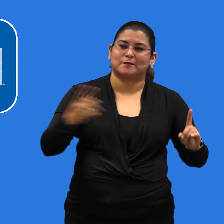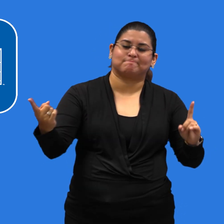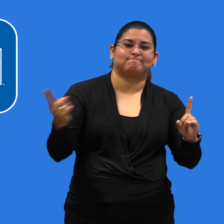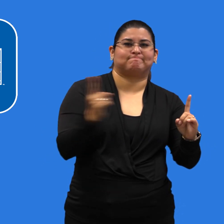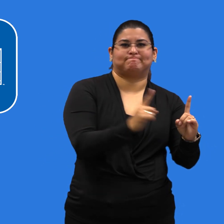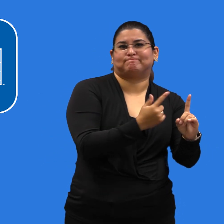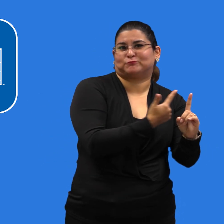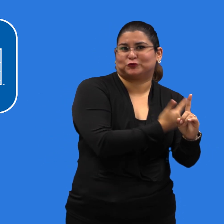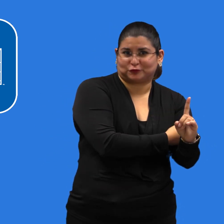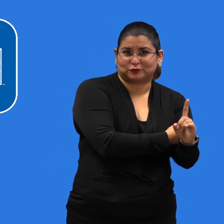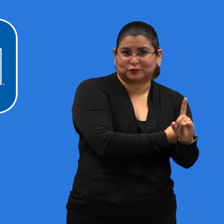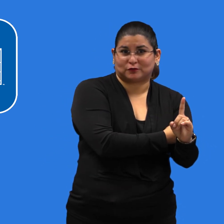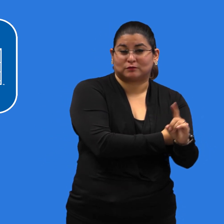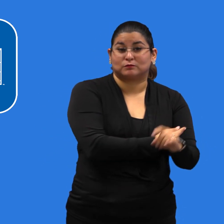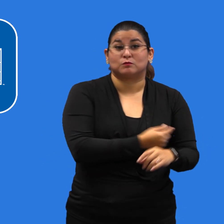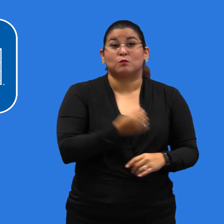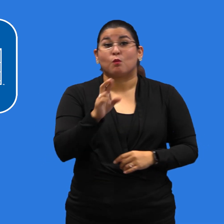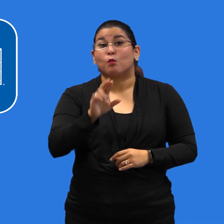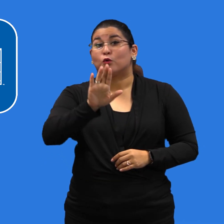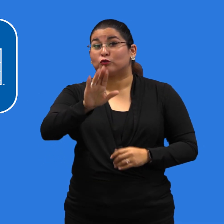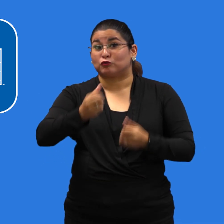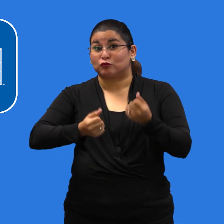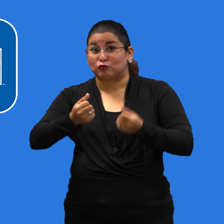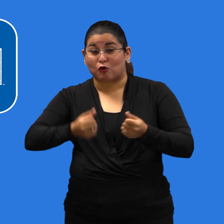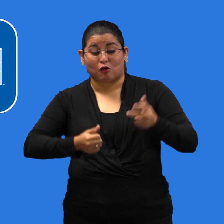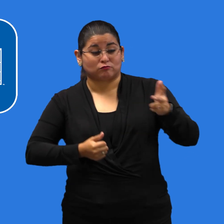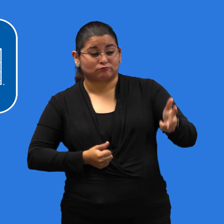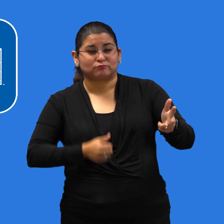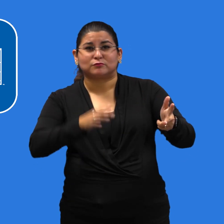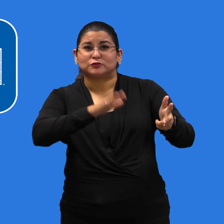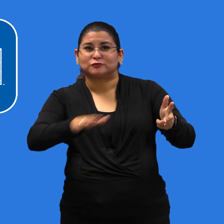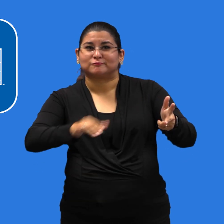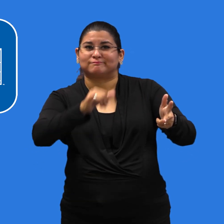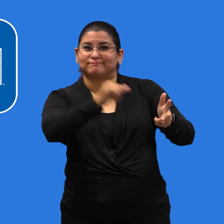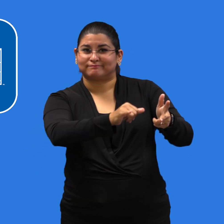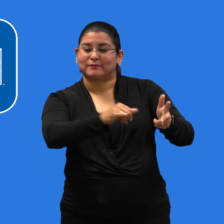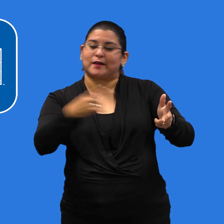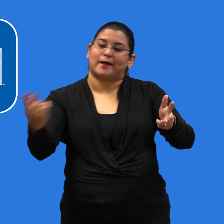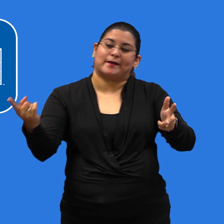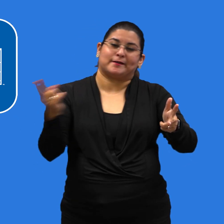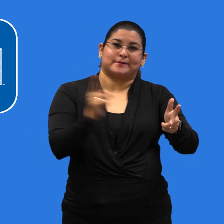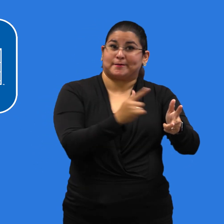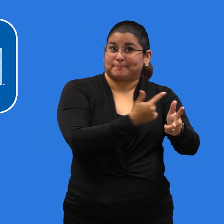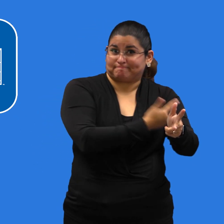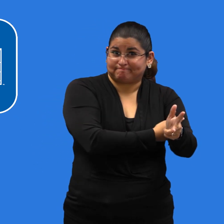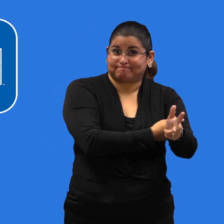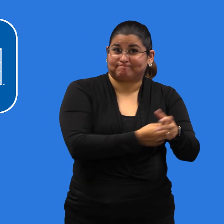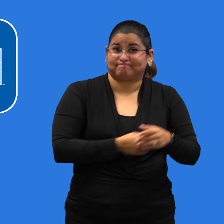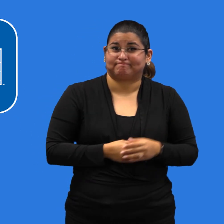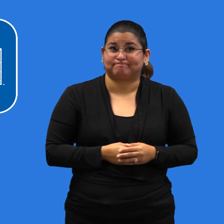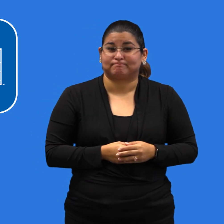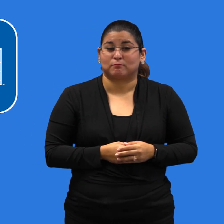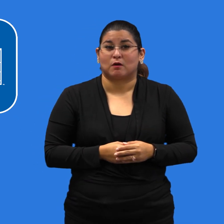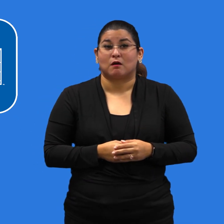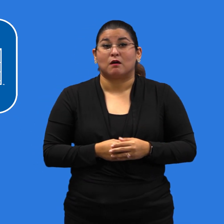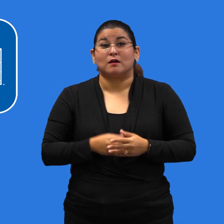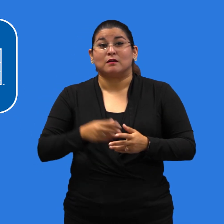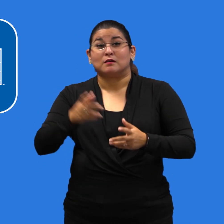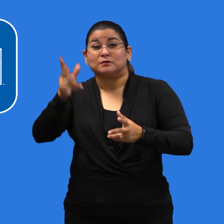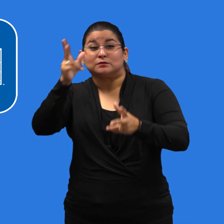child might need some accommodations. For example, you could ask if your child can get vaccinated in